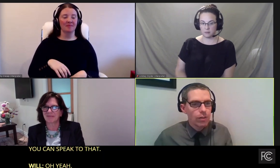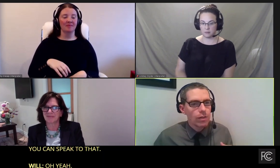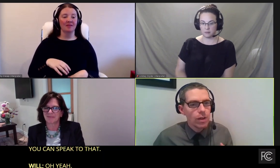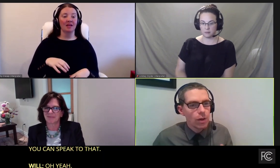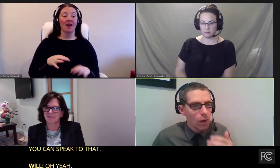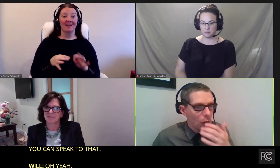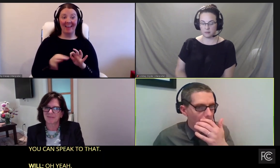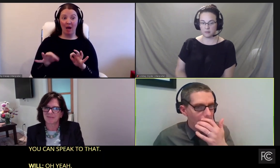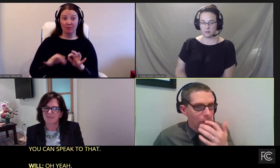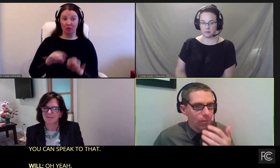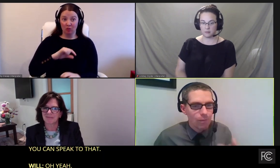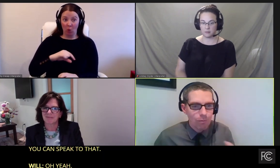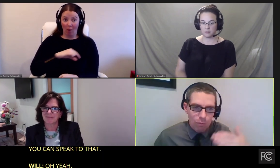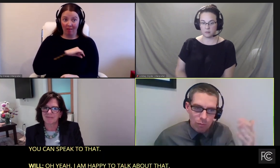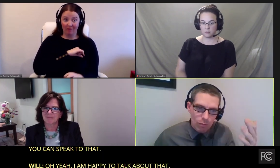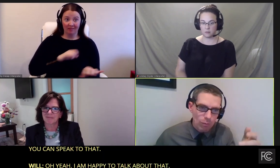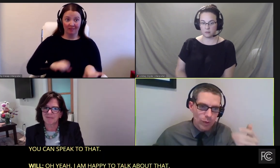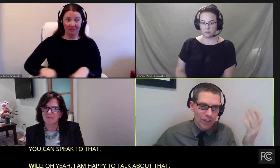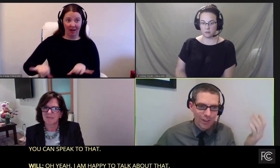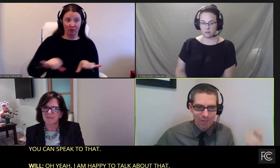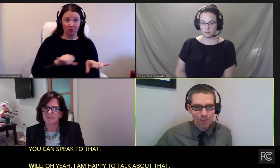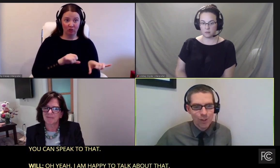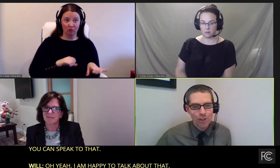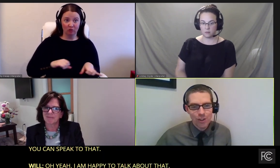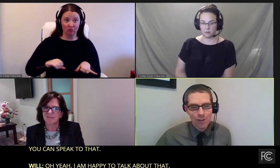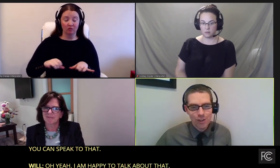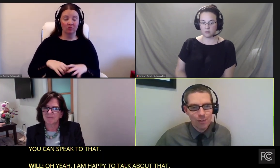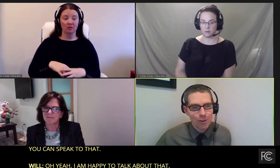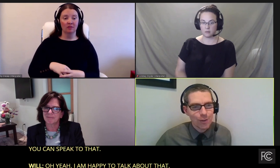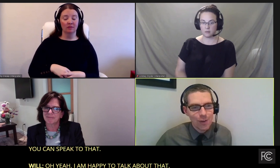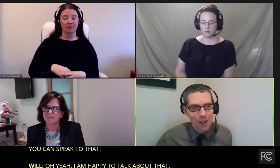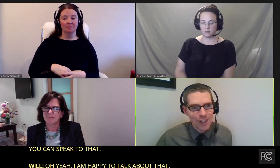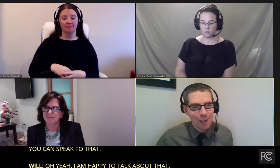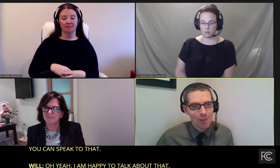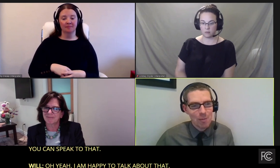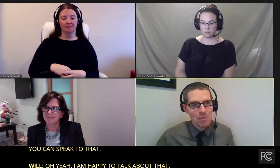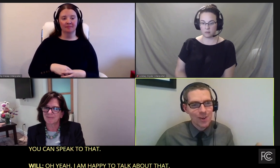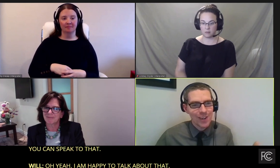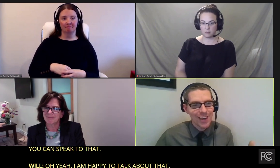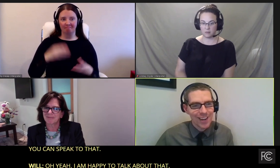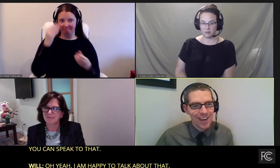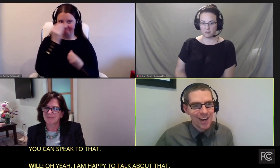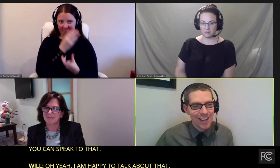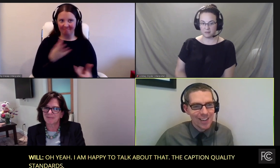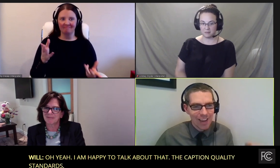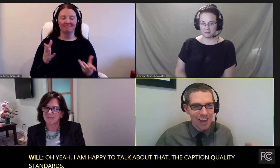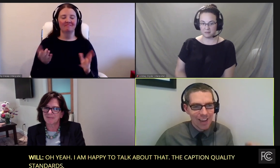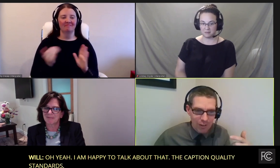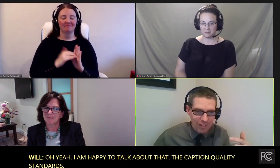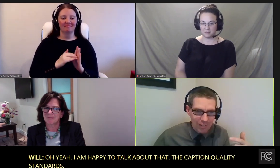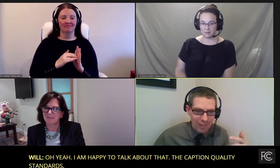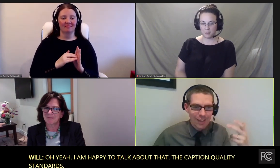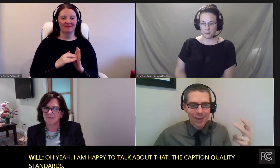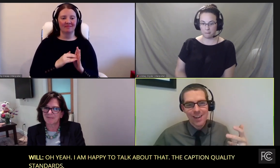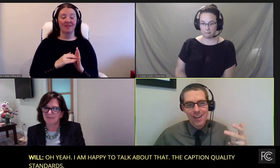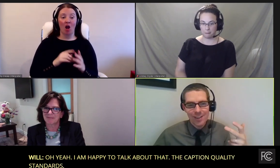caption quality standards, you know, which just to, just to refresh all of our memory, is